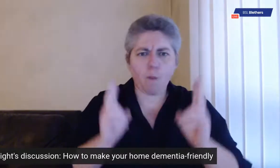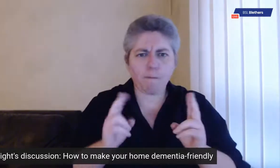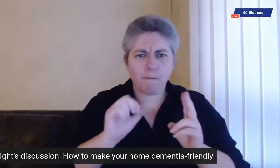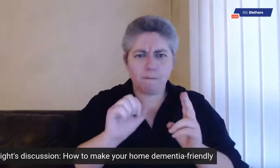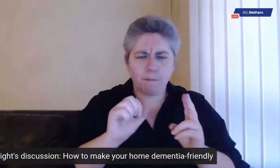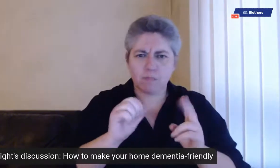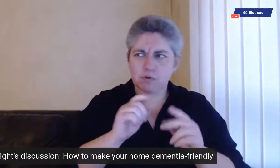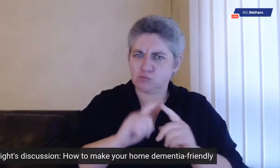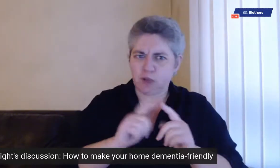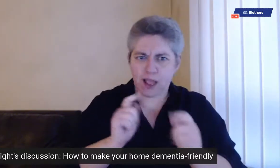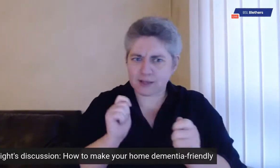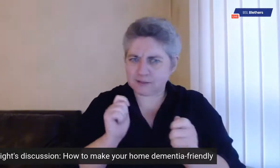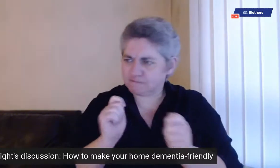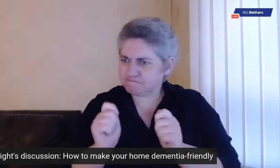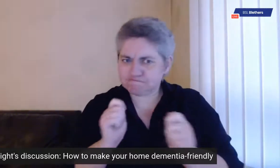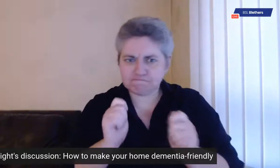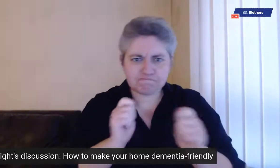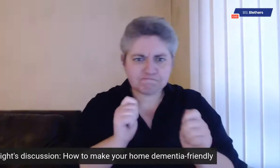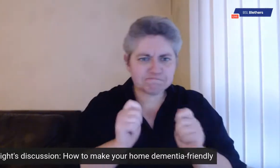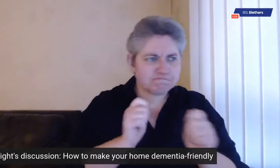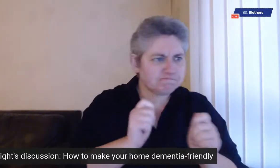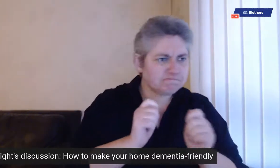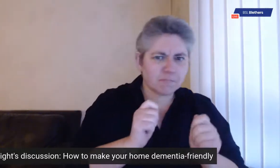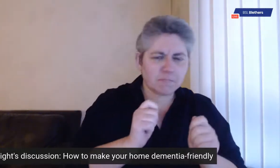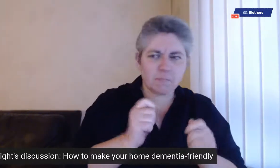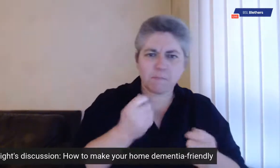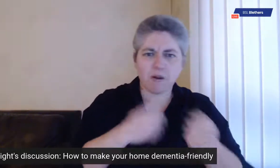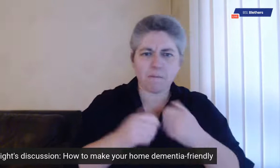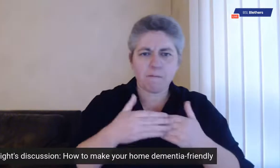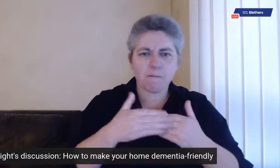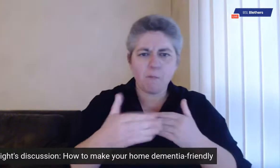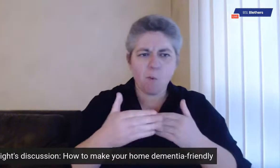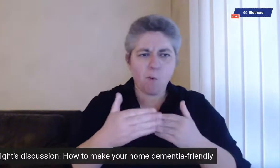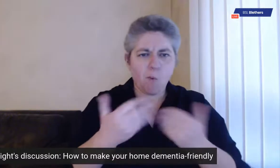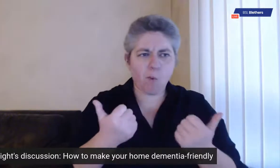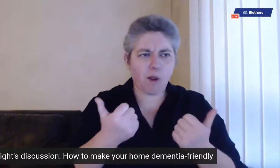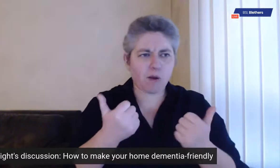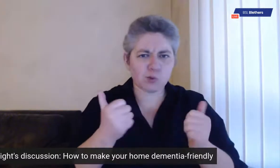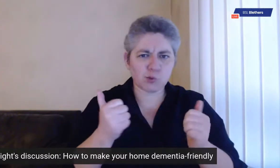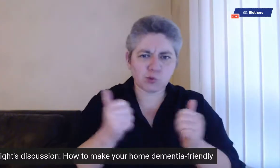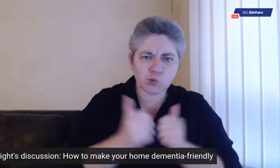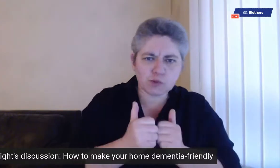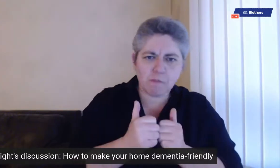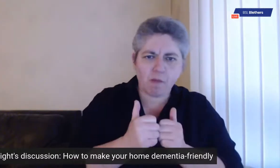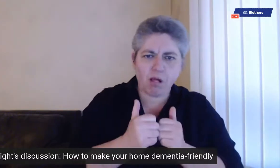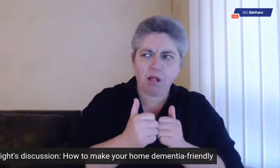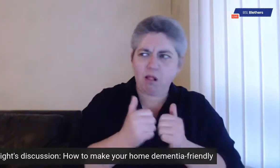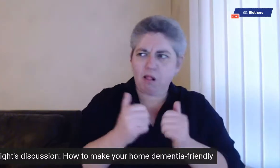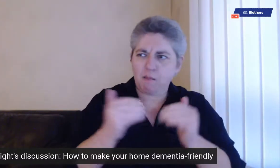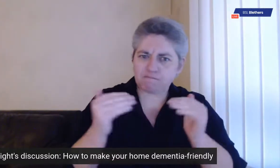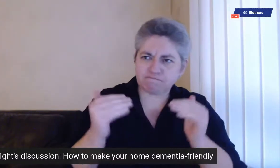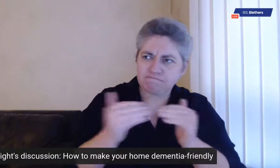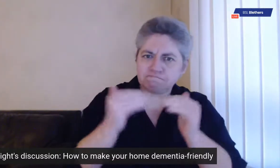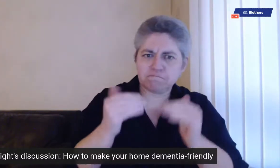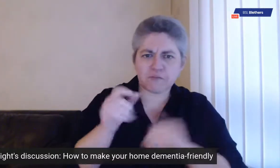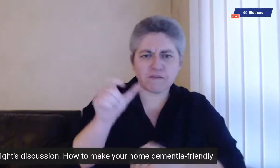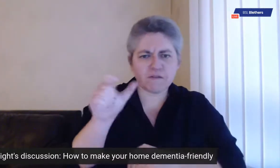So we're looking at how you can adapt your home to make it more suitable for